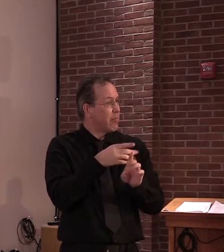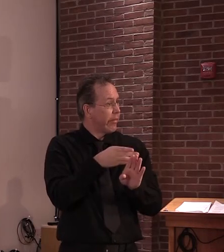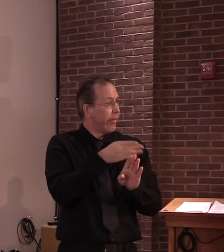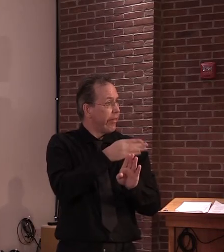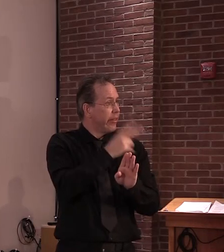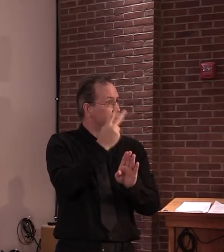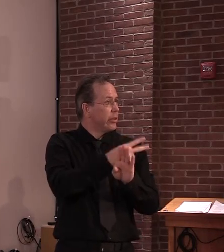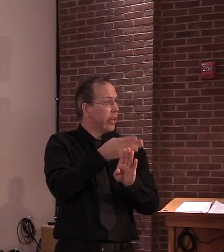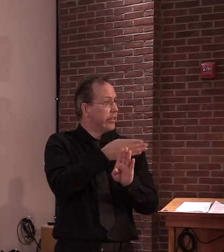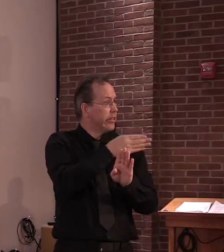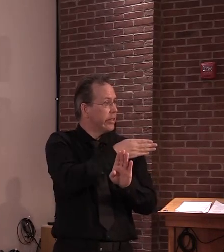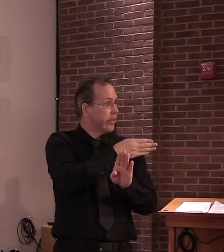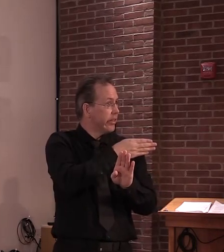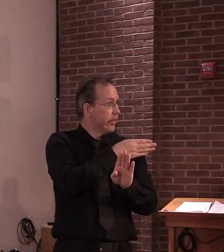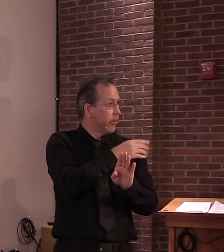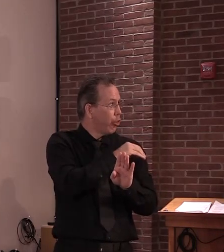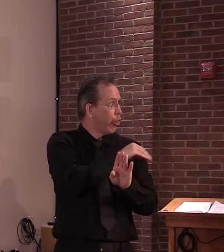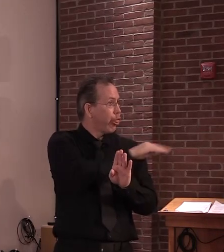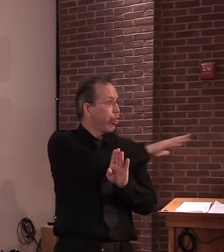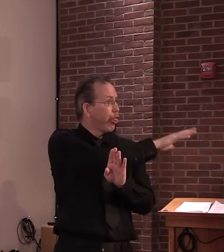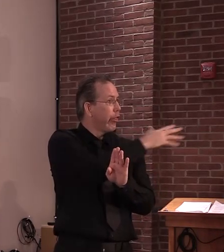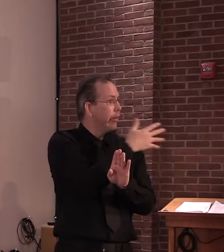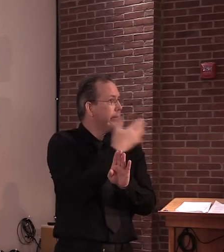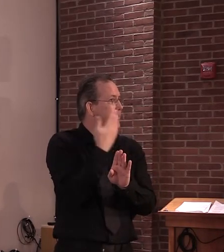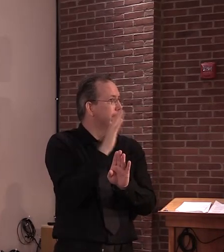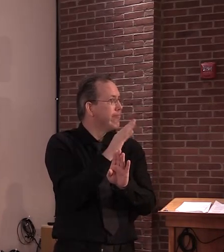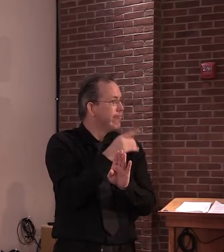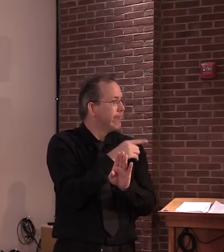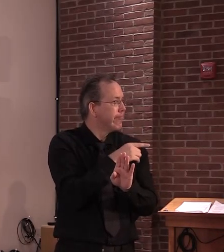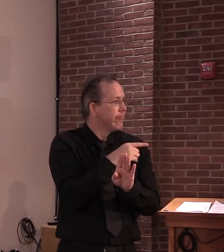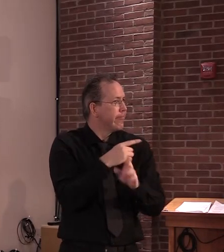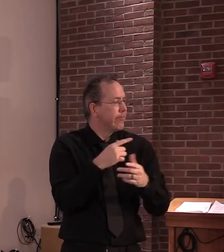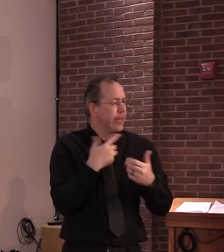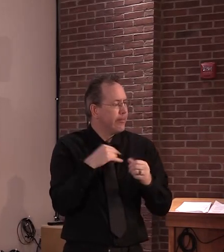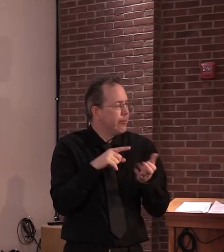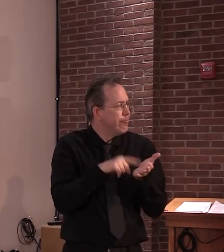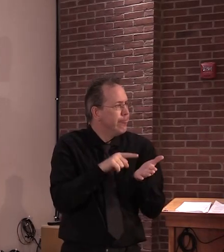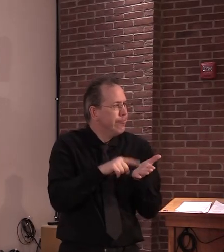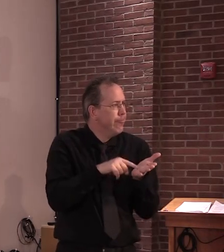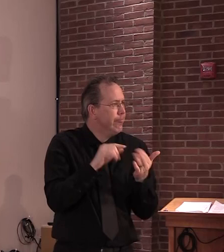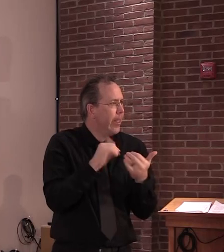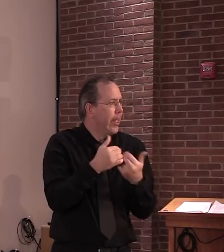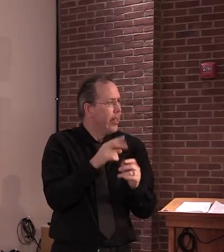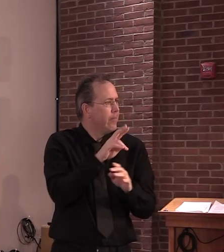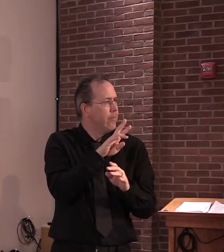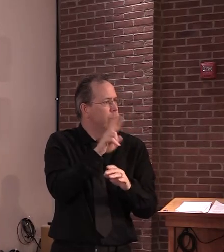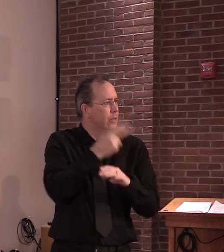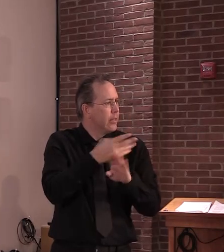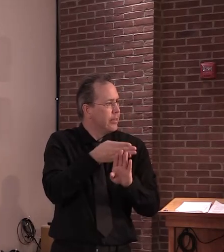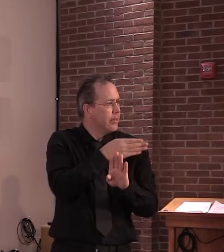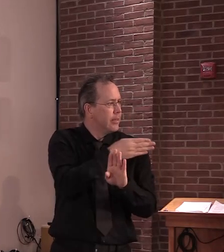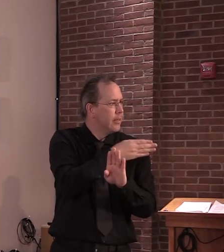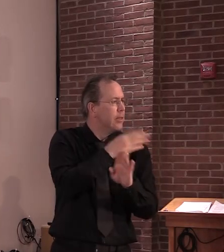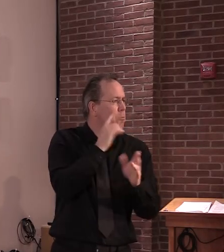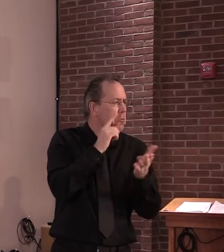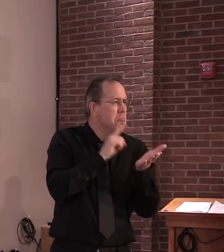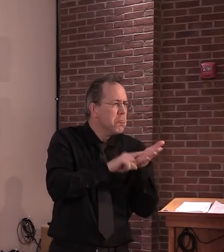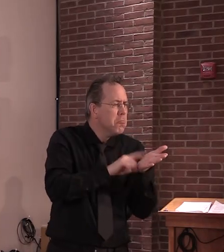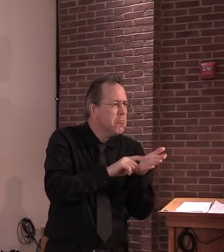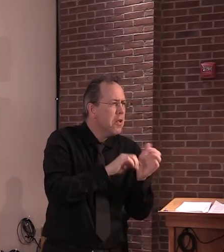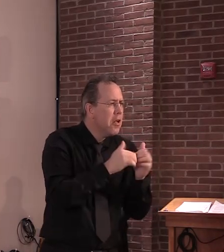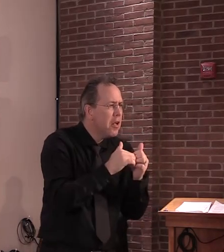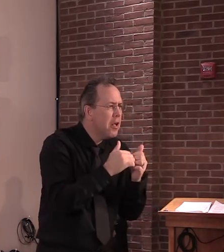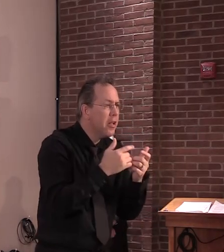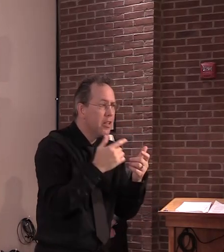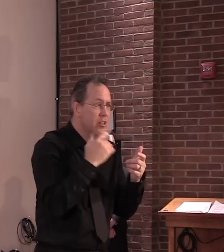person may have been infectious that whole 14 days, but maybe we'll actually get at the cause of that localized outbreak by